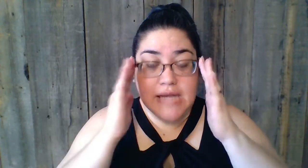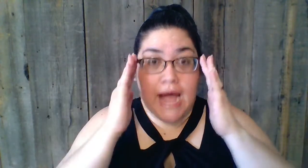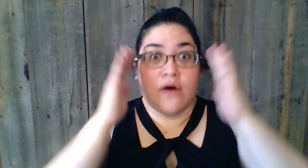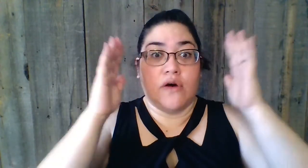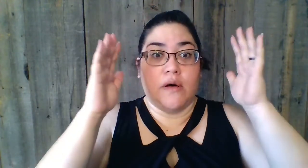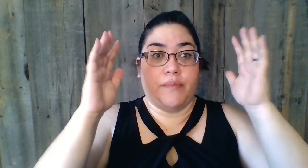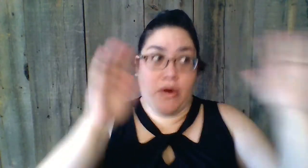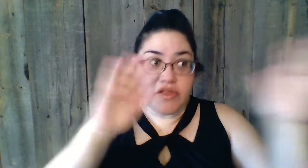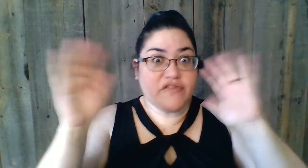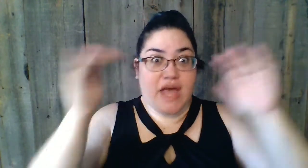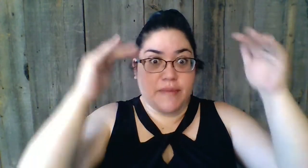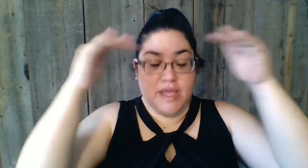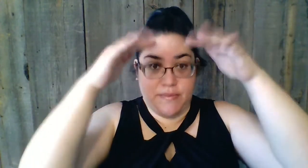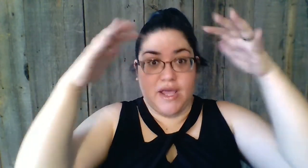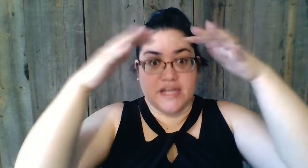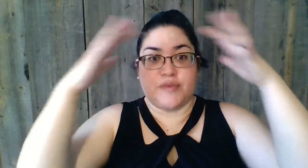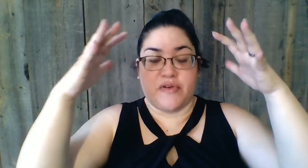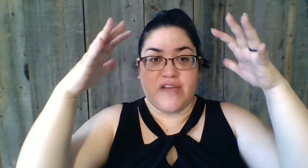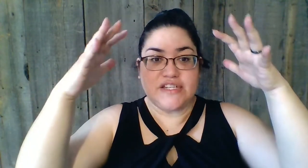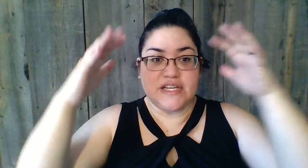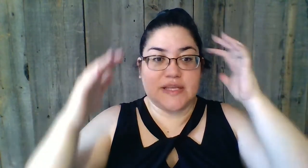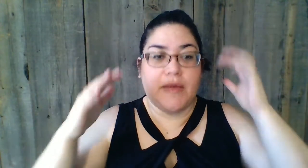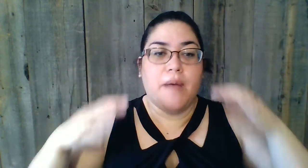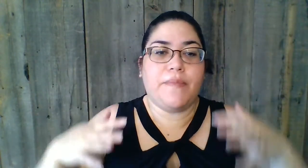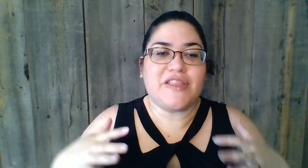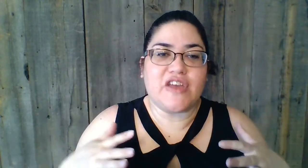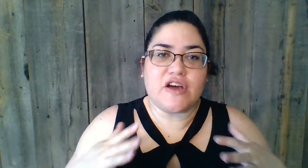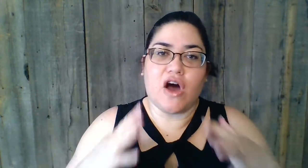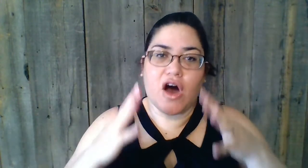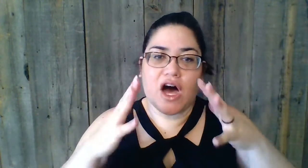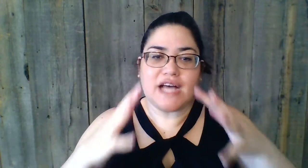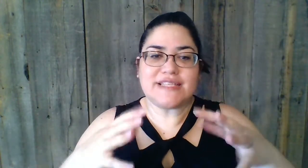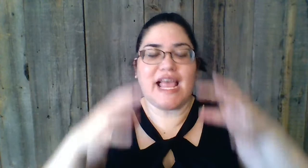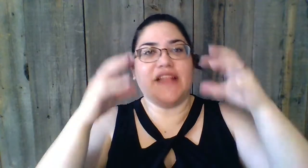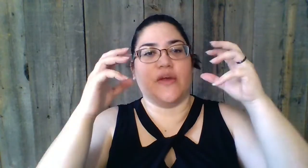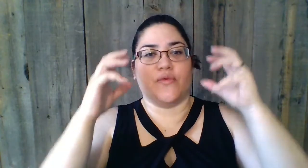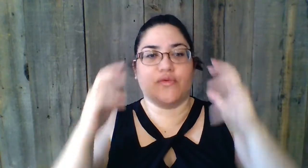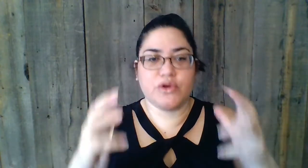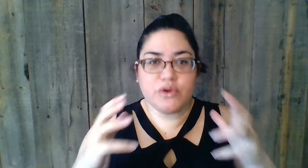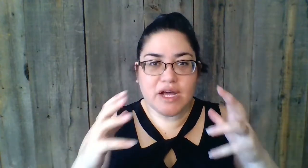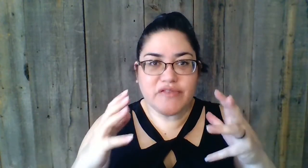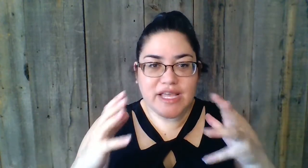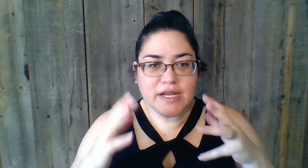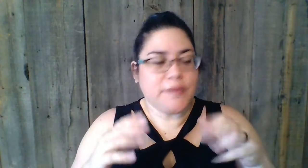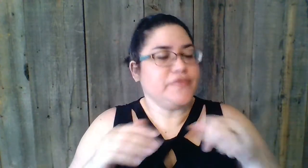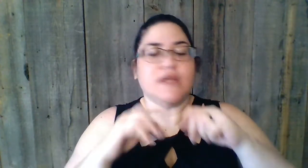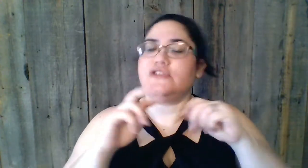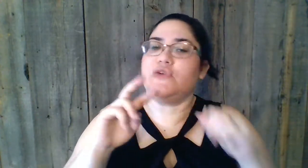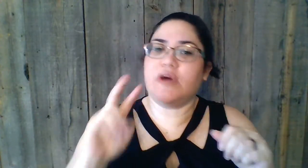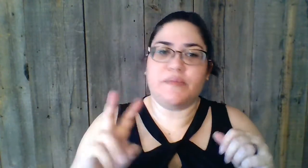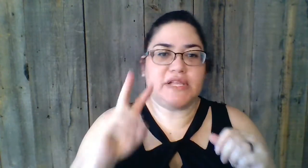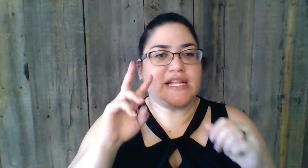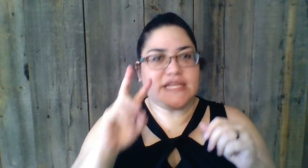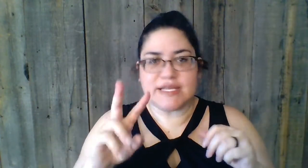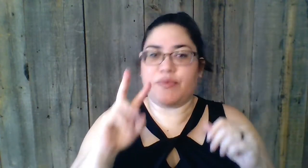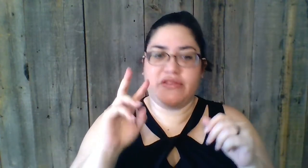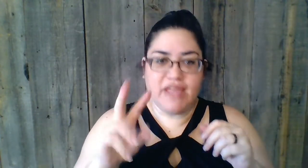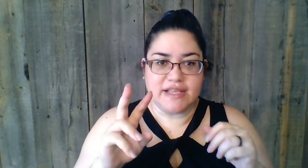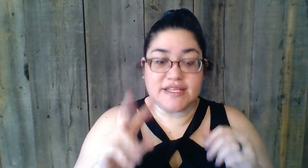Now, both of them can be under perfectionism, but the cause and the root of it, two completely separate things,